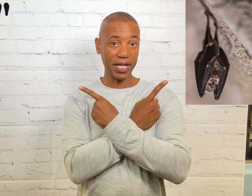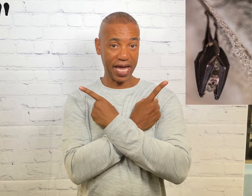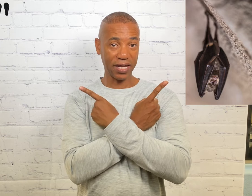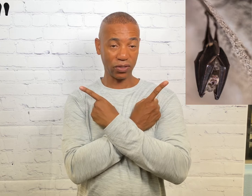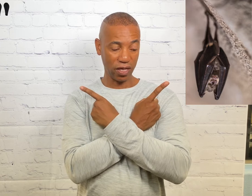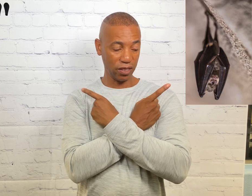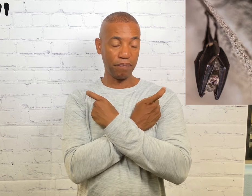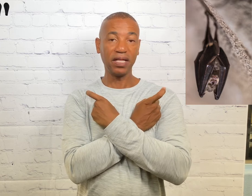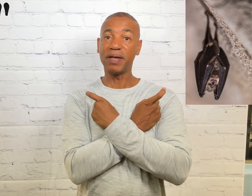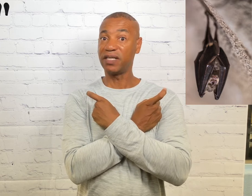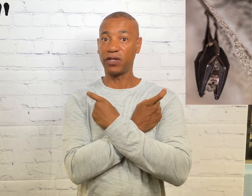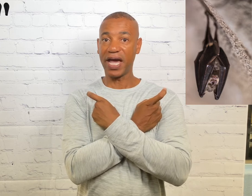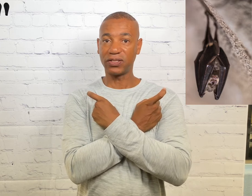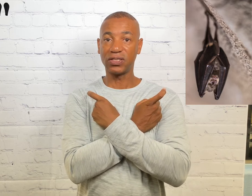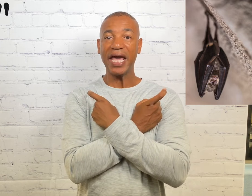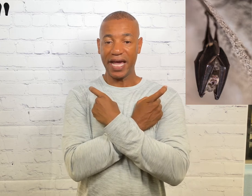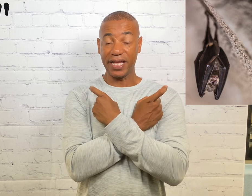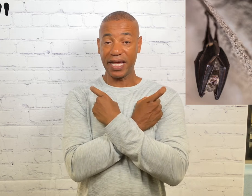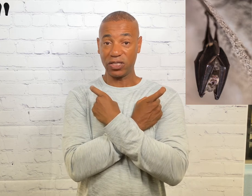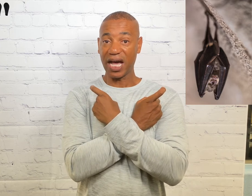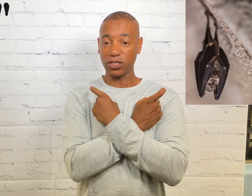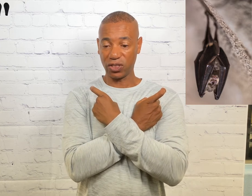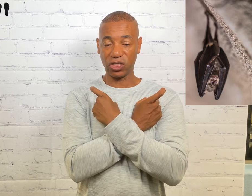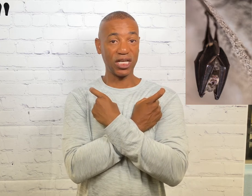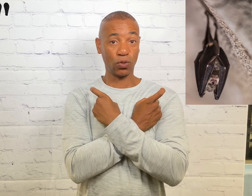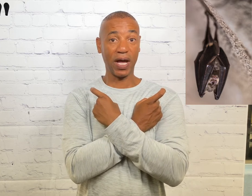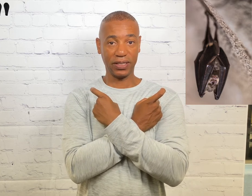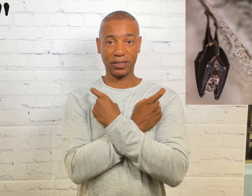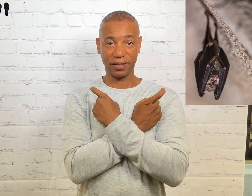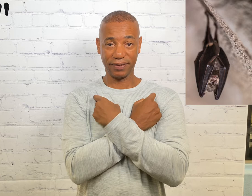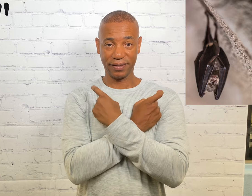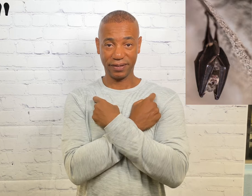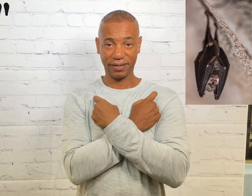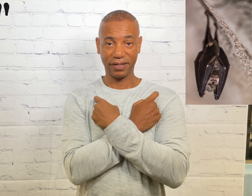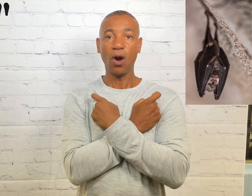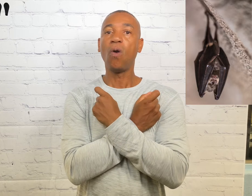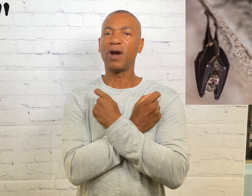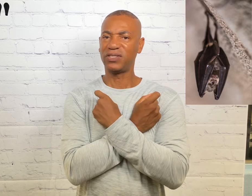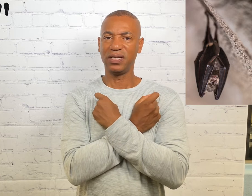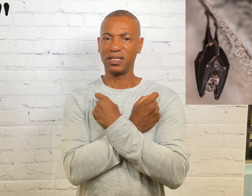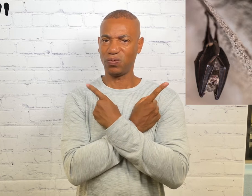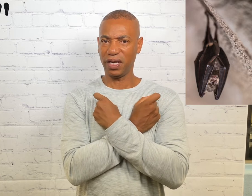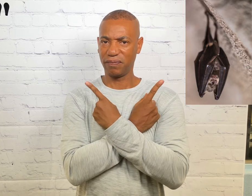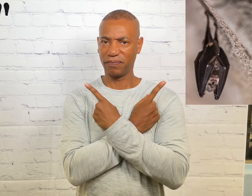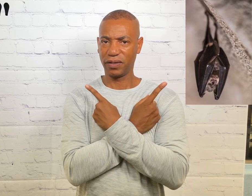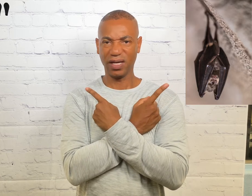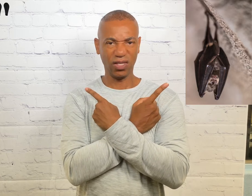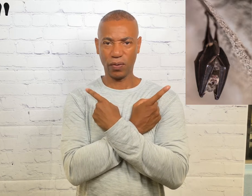hand you bend them as if they're X's and then they touch the chest twice. Or I've seen it this way either way.